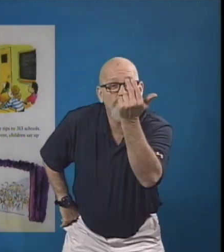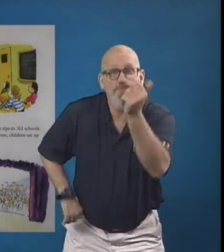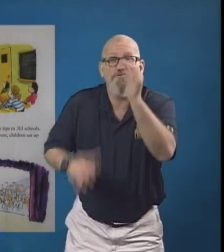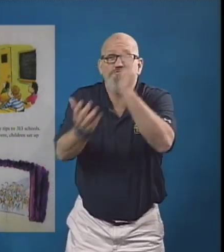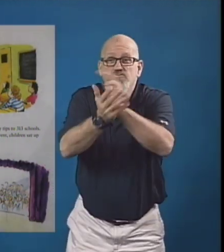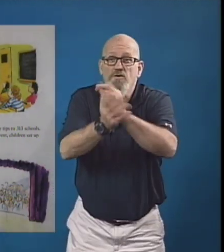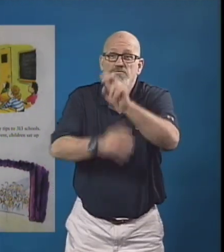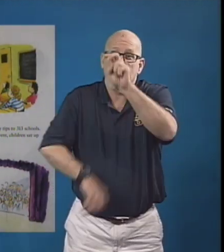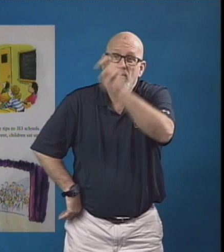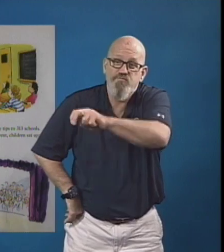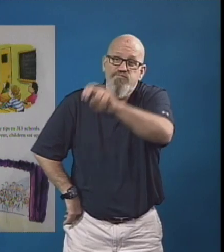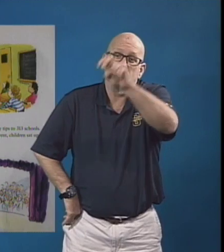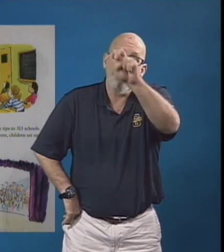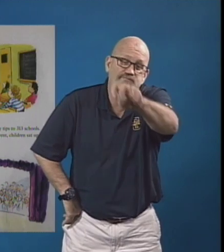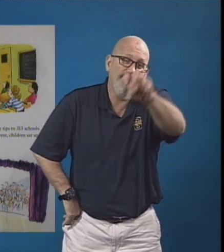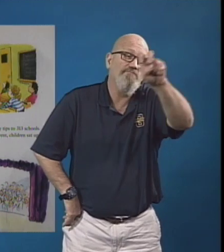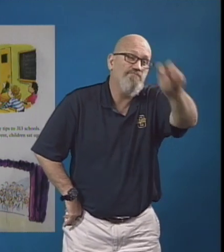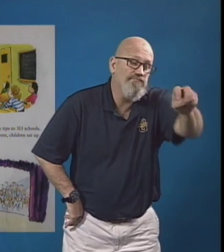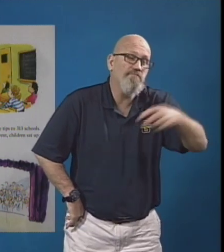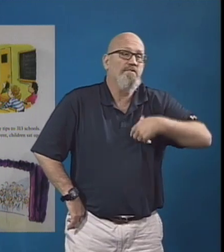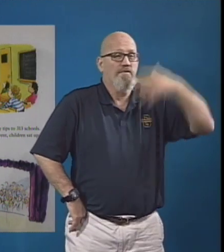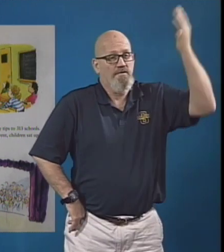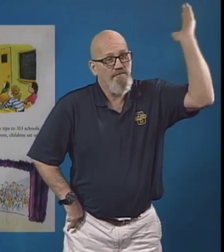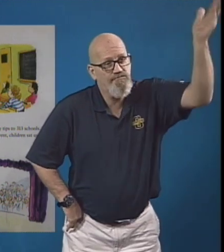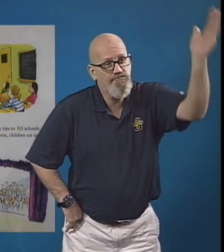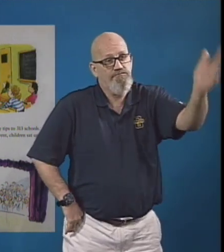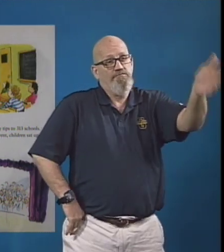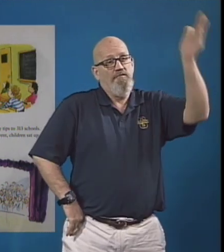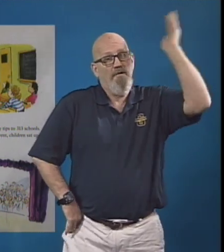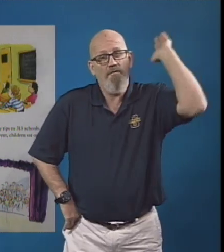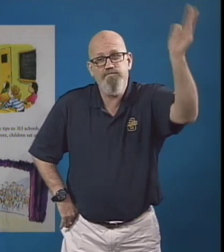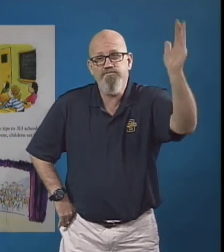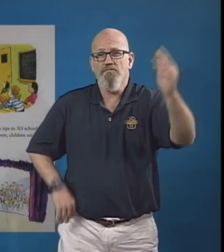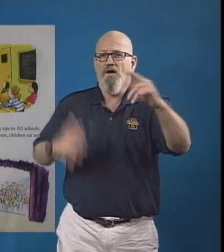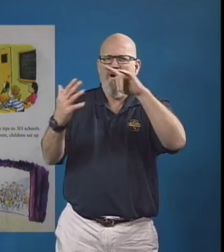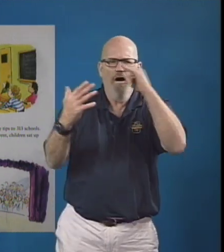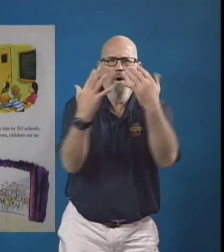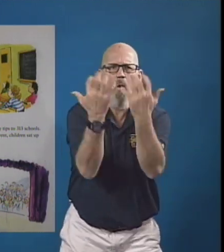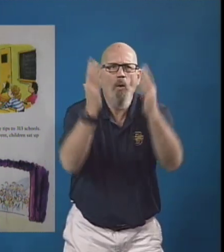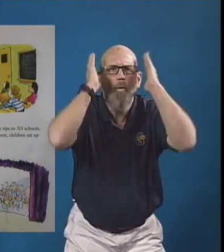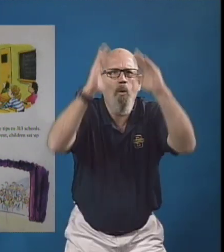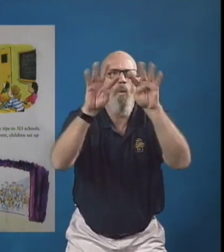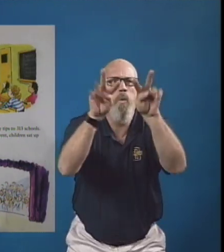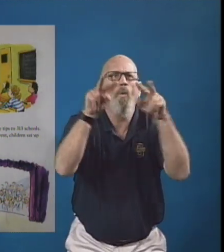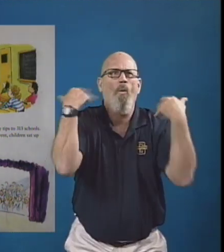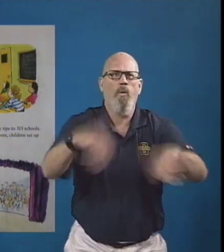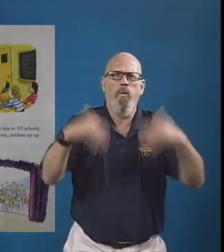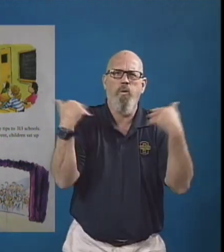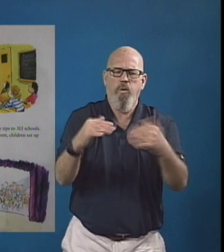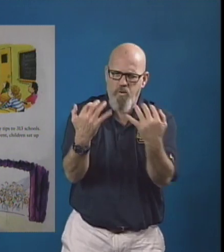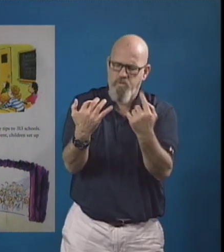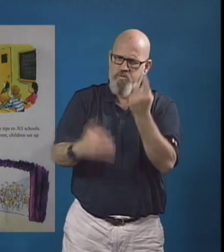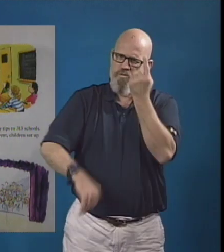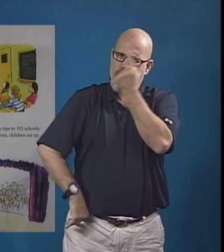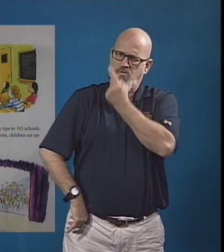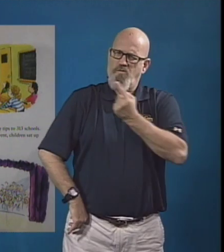Officer Buckle told his safety tips to 313 schools. Everywhere he and Gloria went,